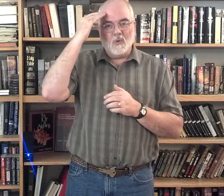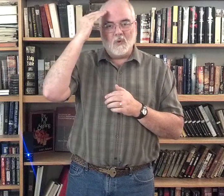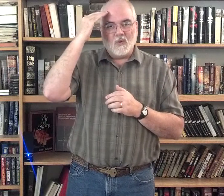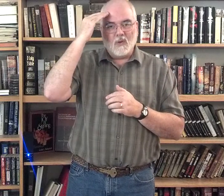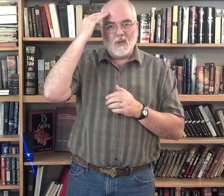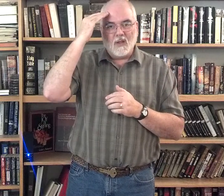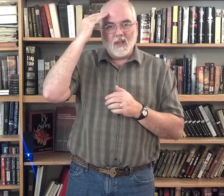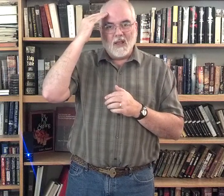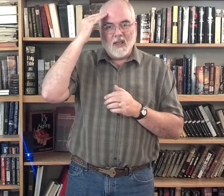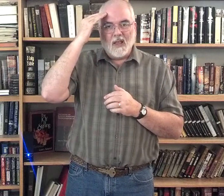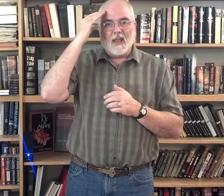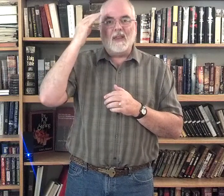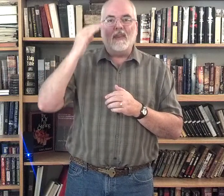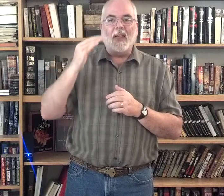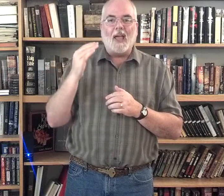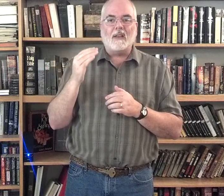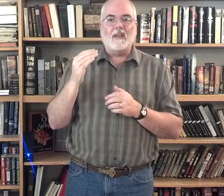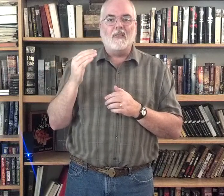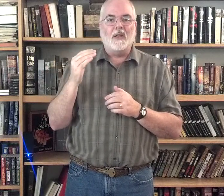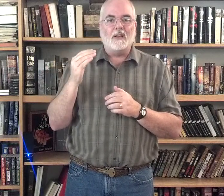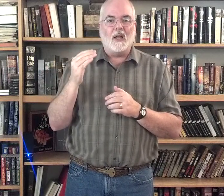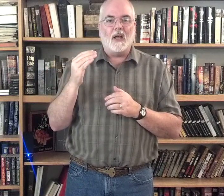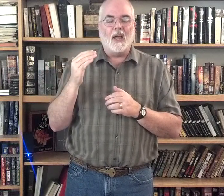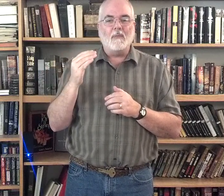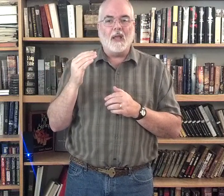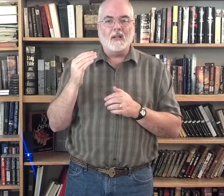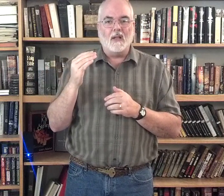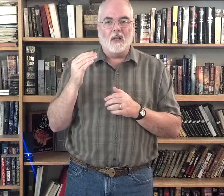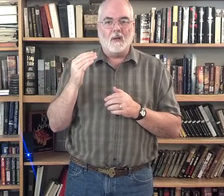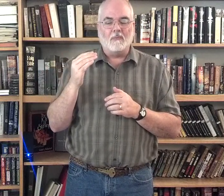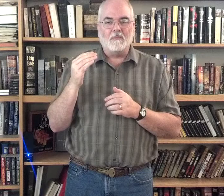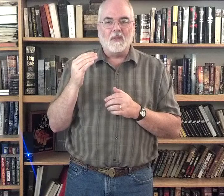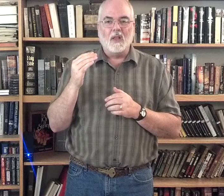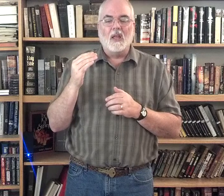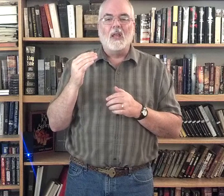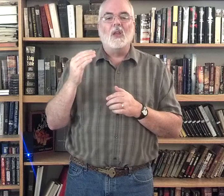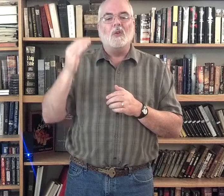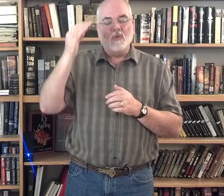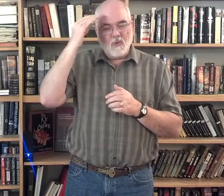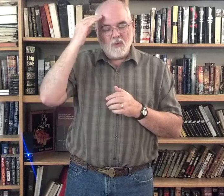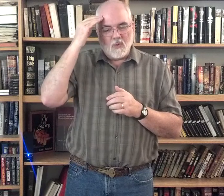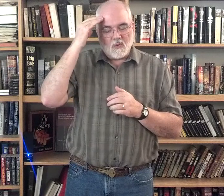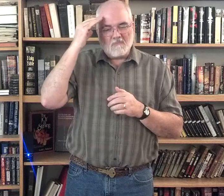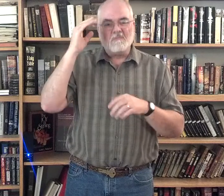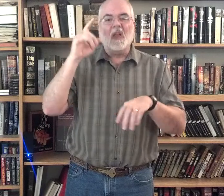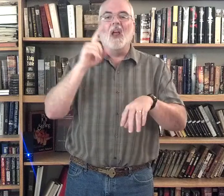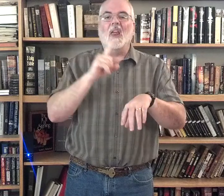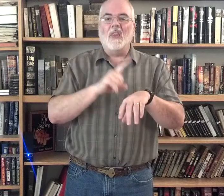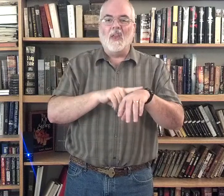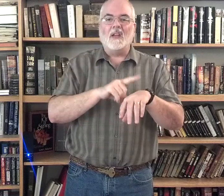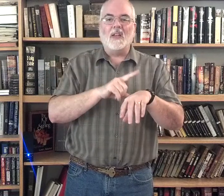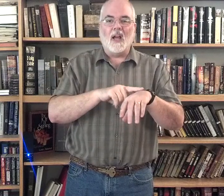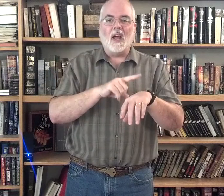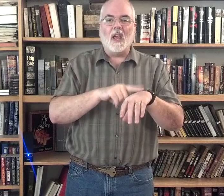that the time had come. Knew the time